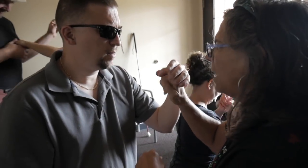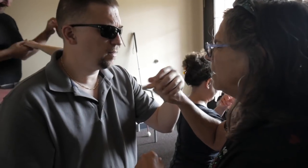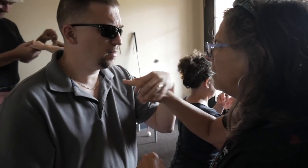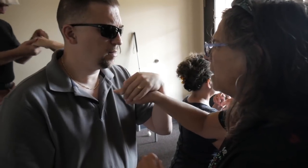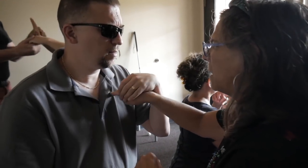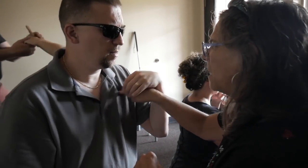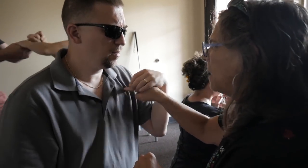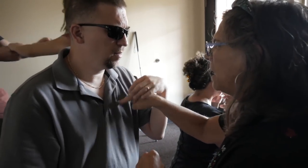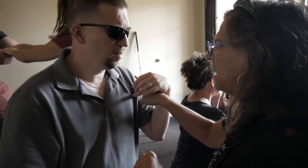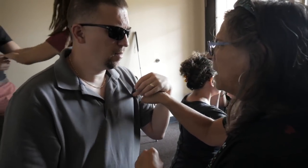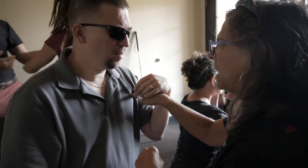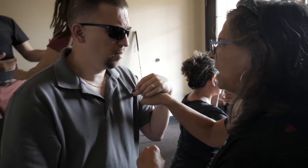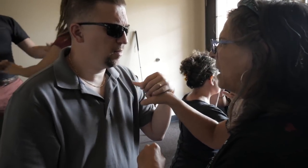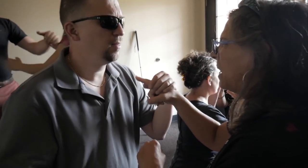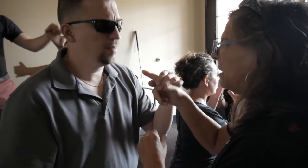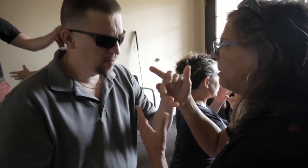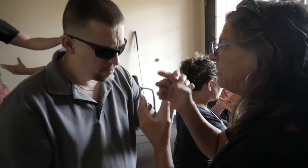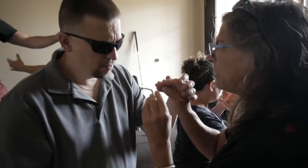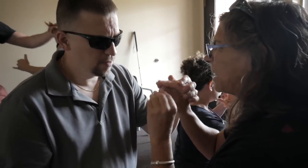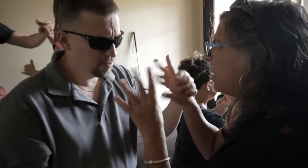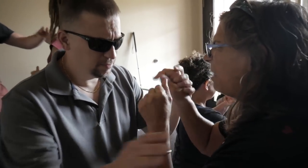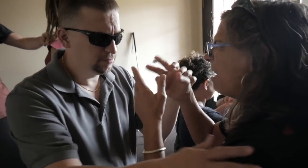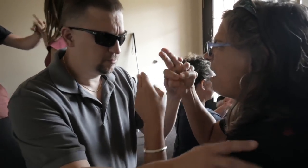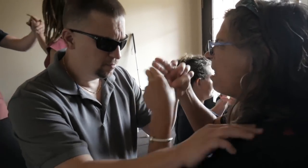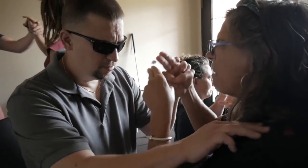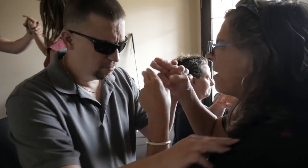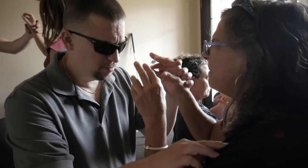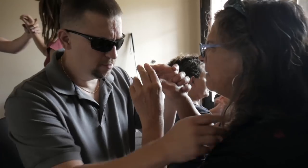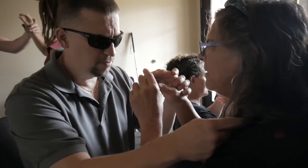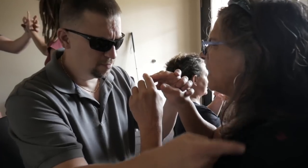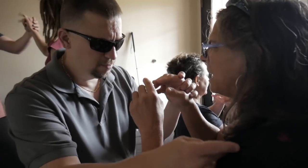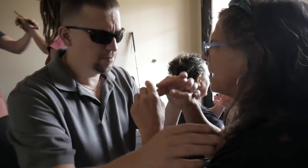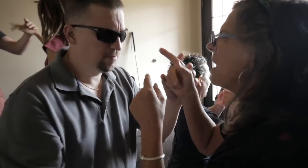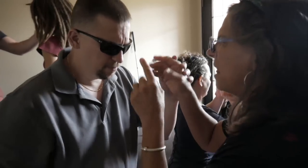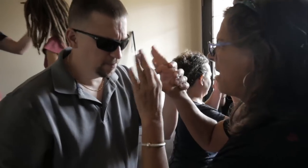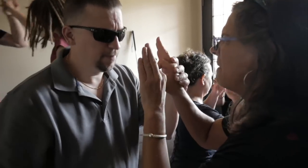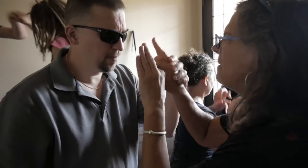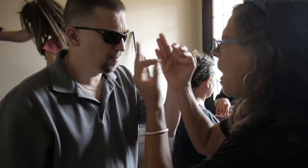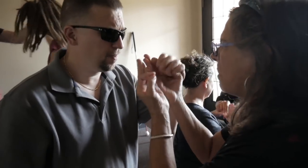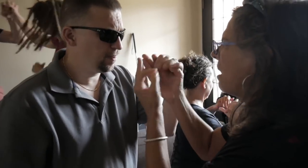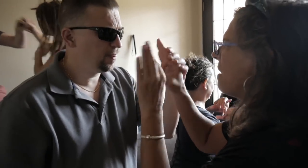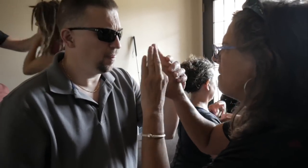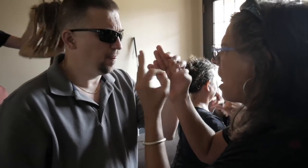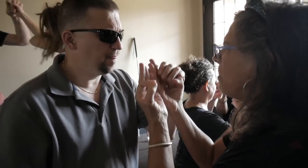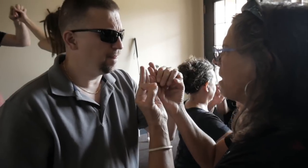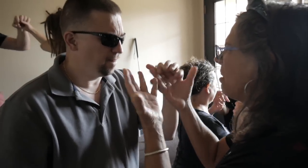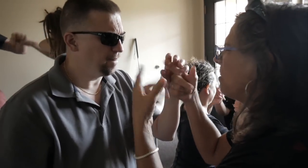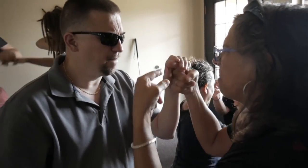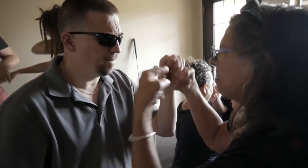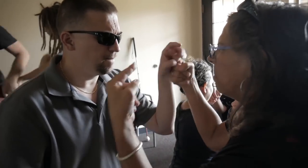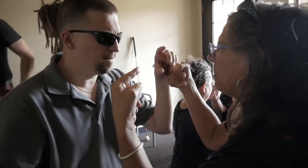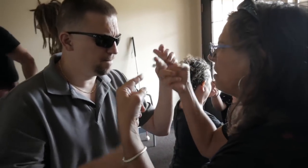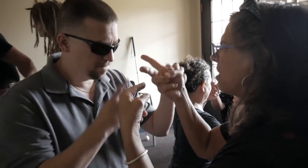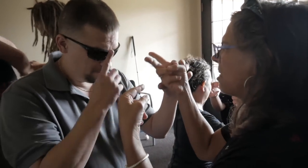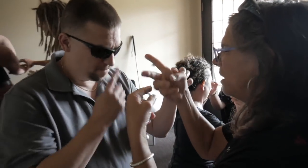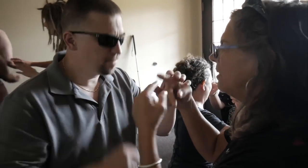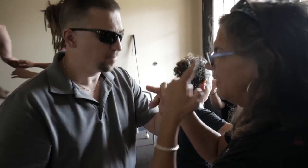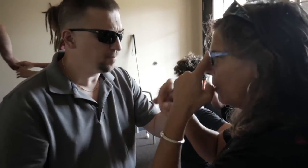The Protactile Theater Institute built on Jasper and Yashira's work, using scenes from Romeo and Juliet to explore theater